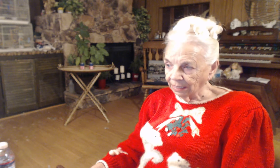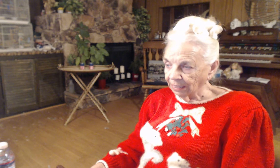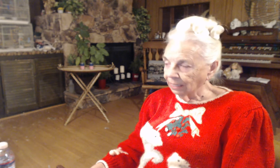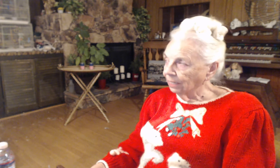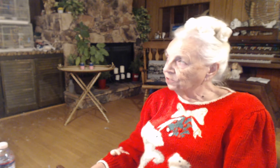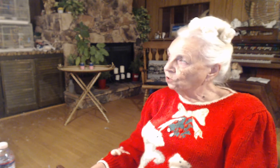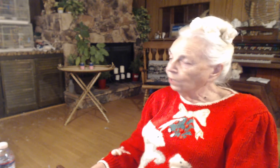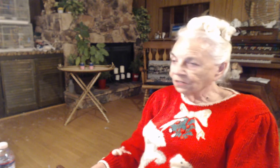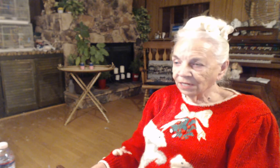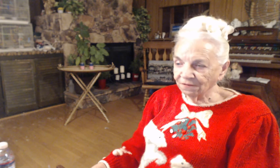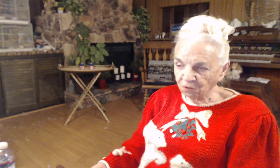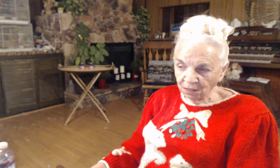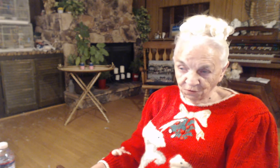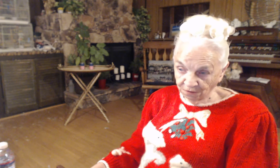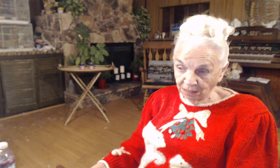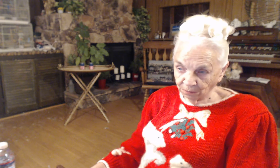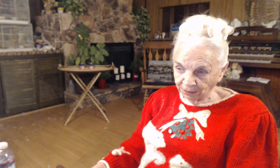It's great to have crowds following you.